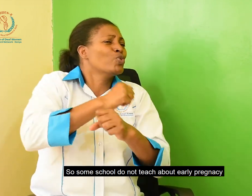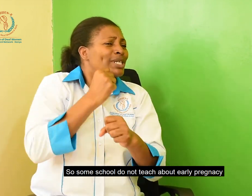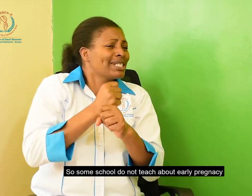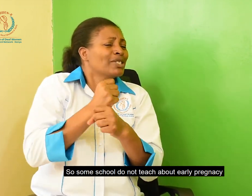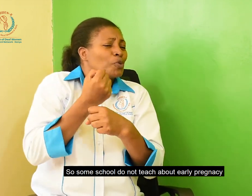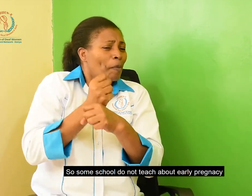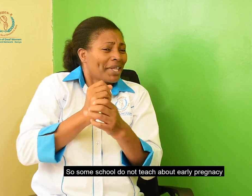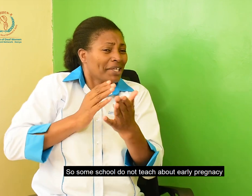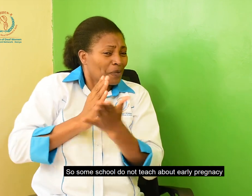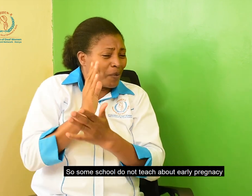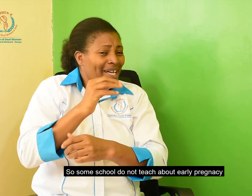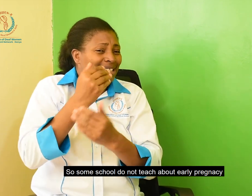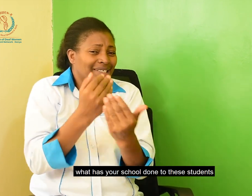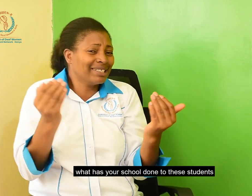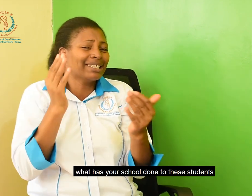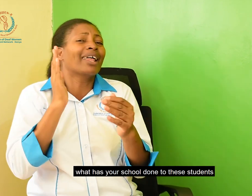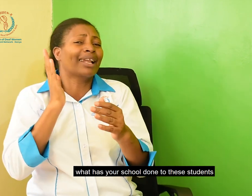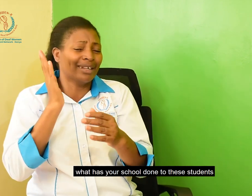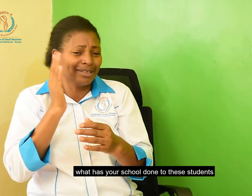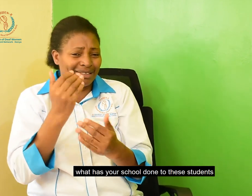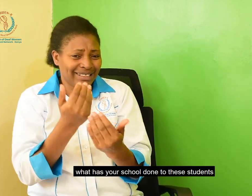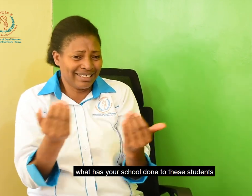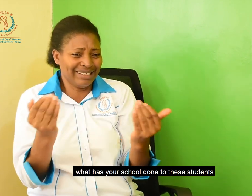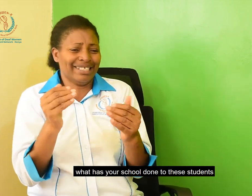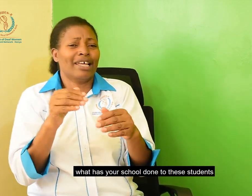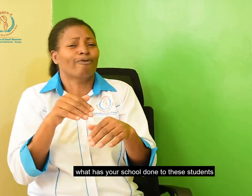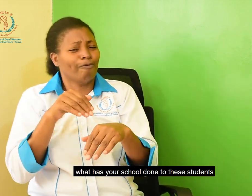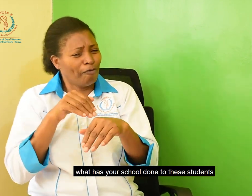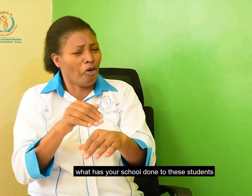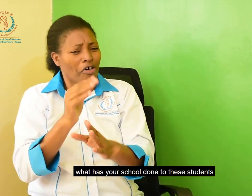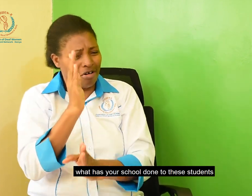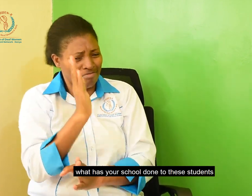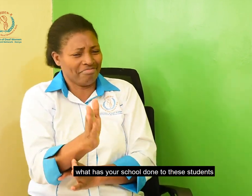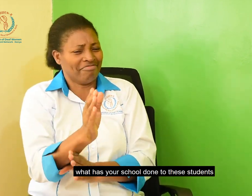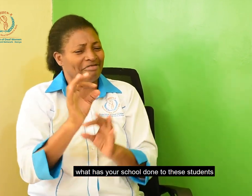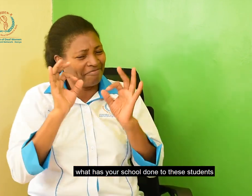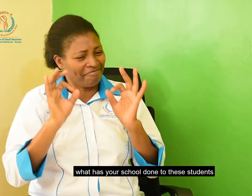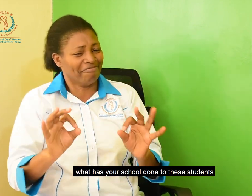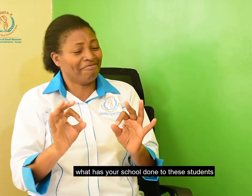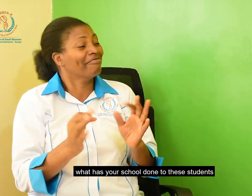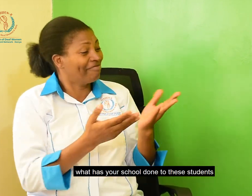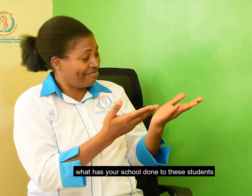pregnancies. So, what has the school done to these students?